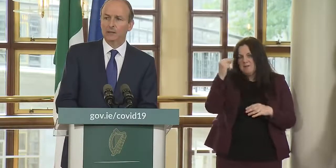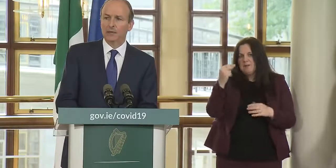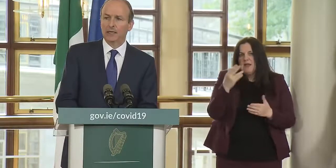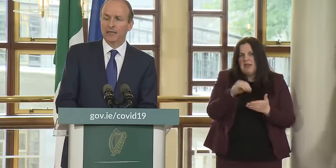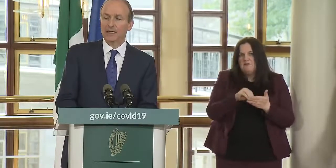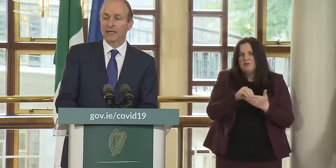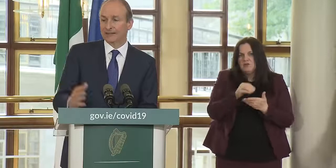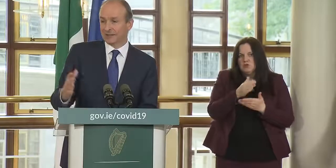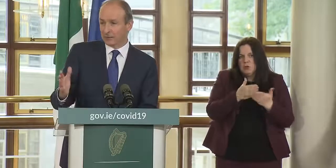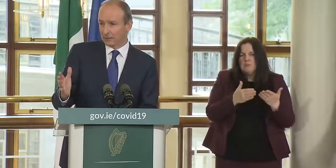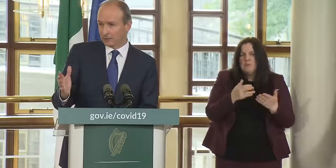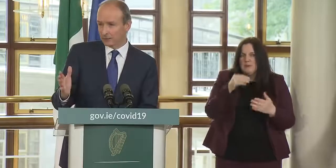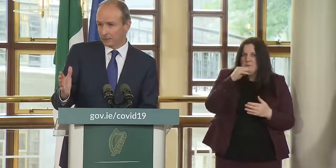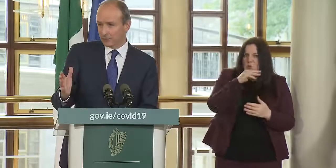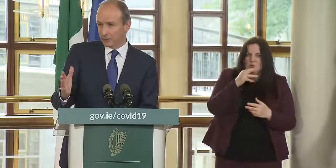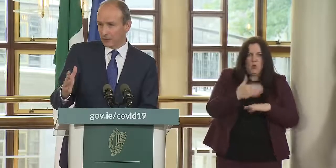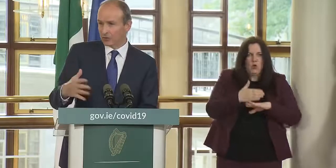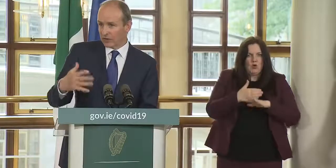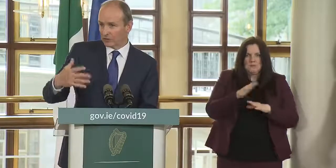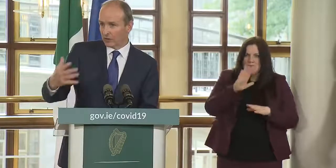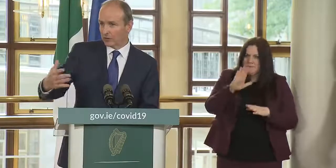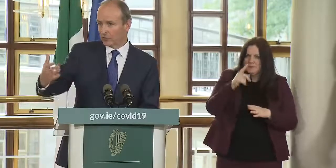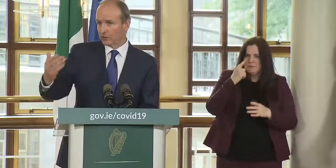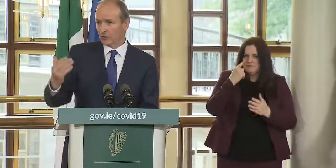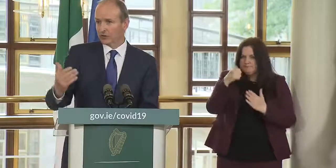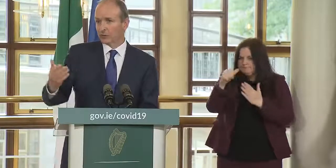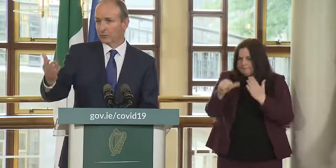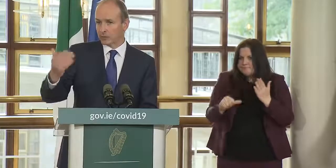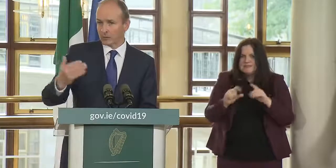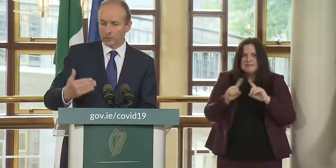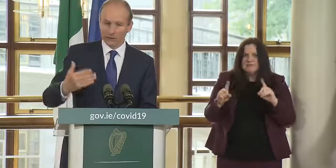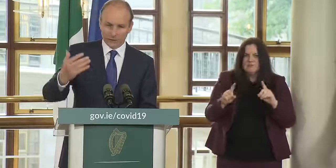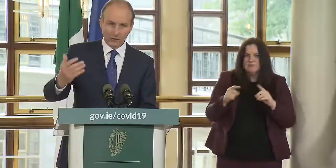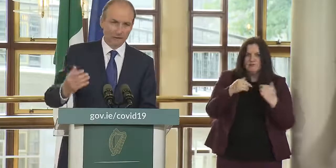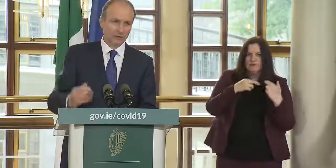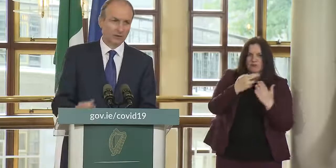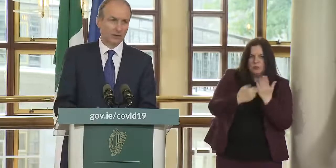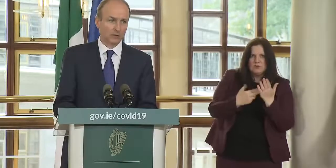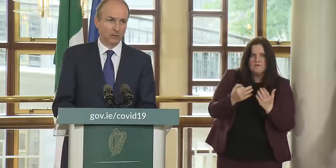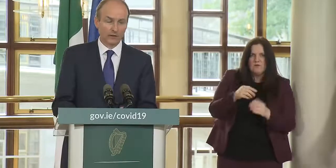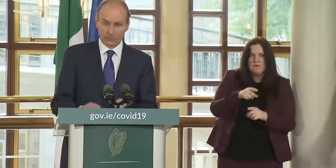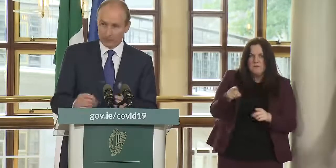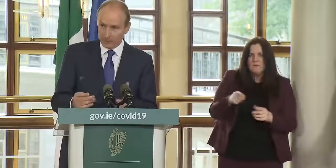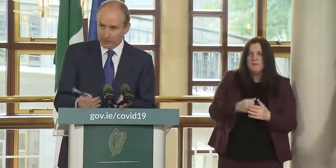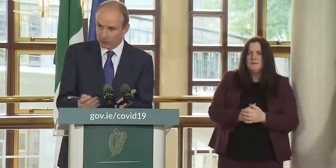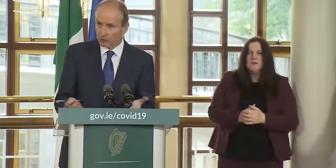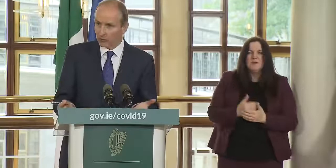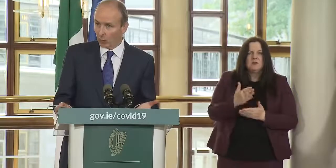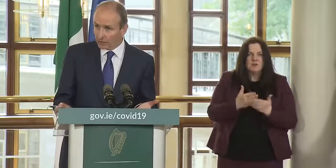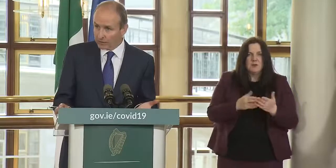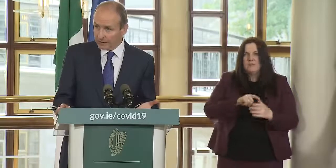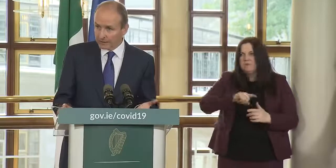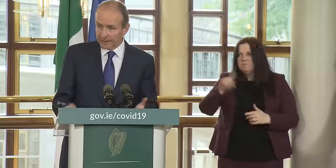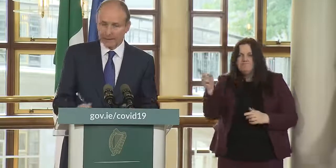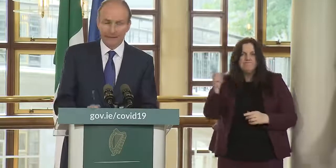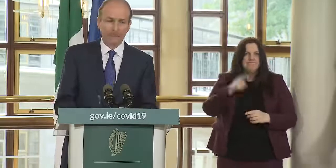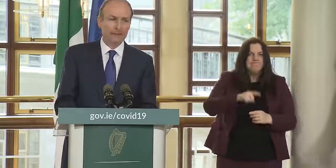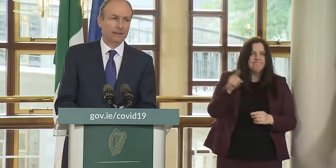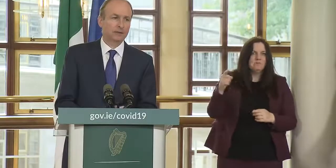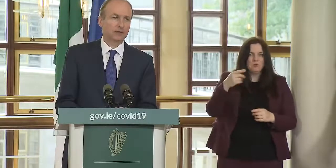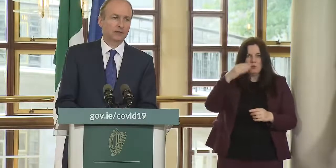and that has to be looked at in terms of you know because some common and go big by the nature of their work